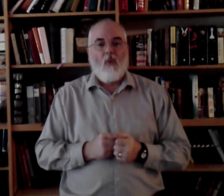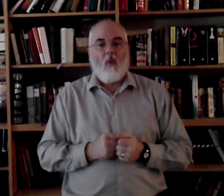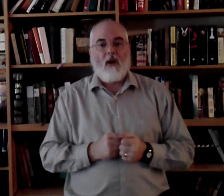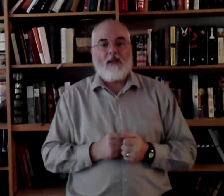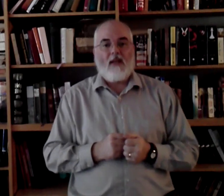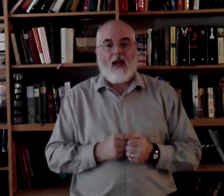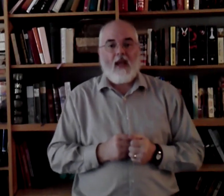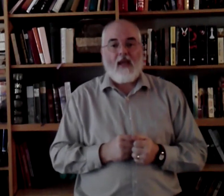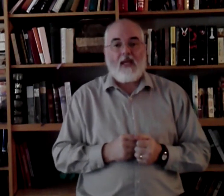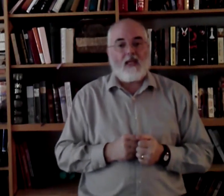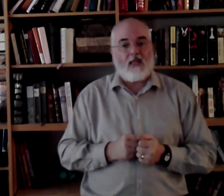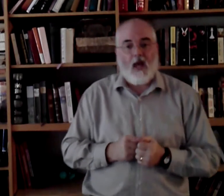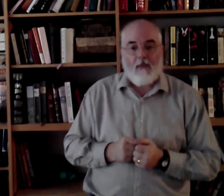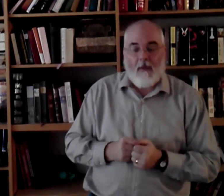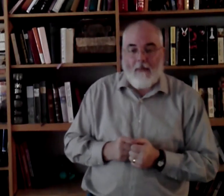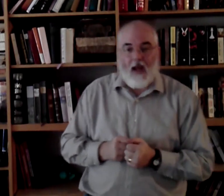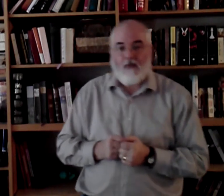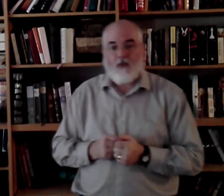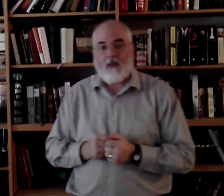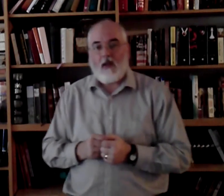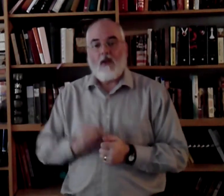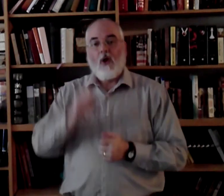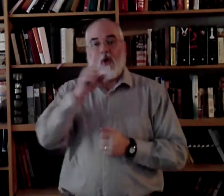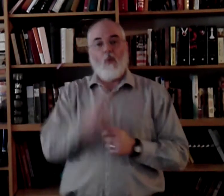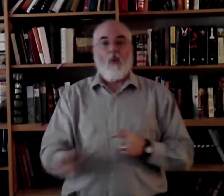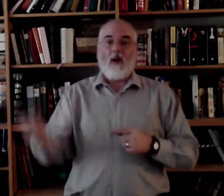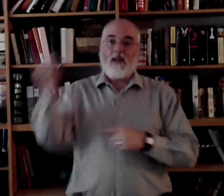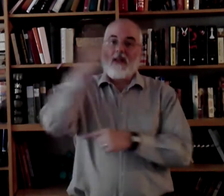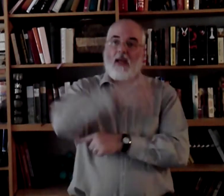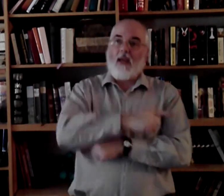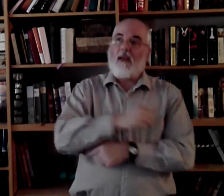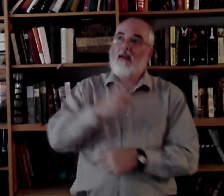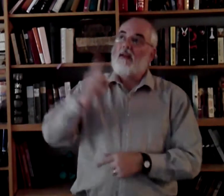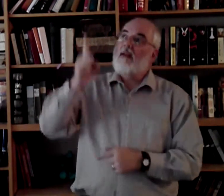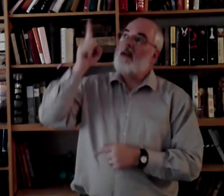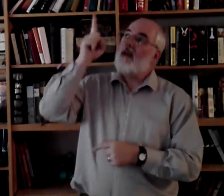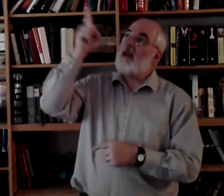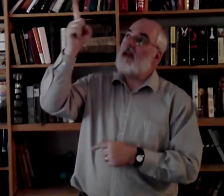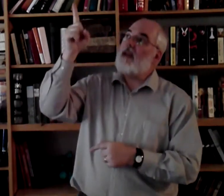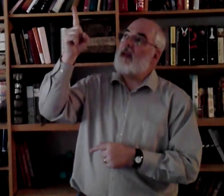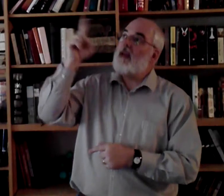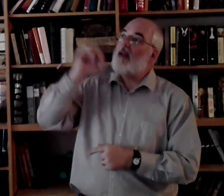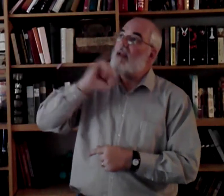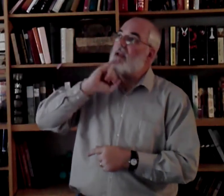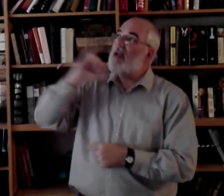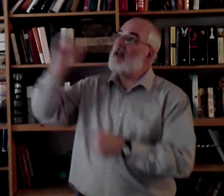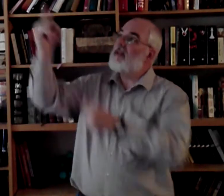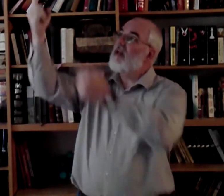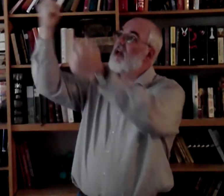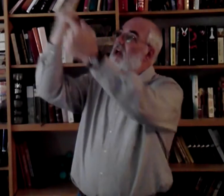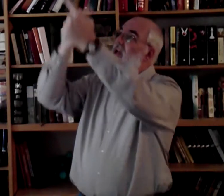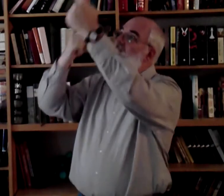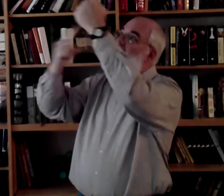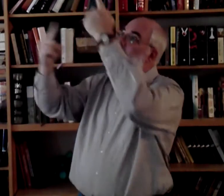One day. He's coming back for me. One day. He is coming